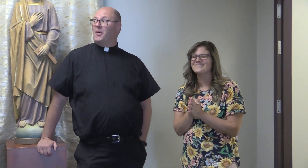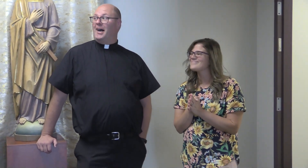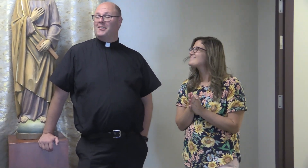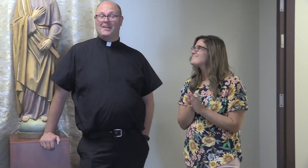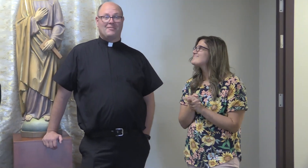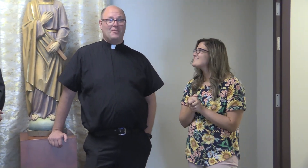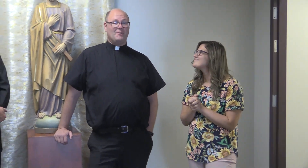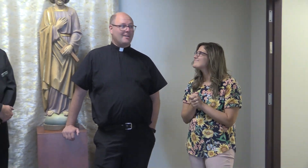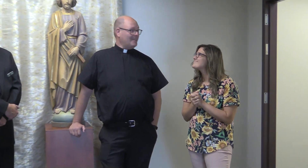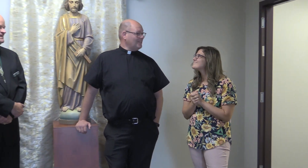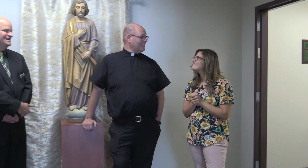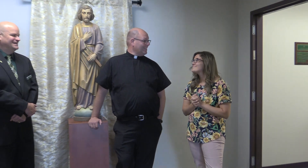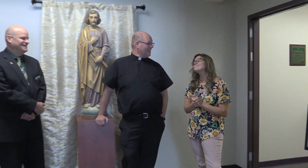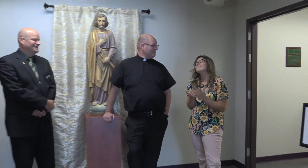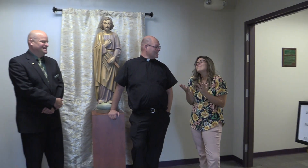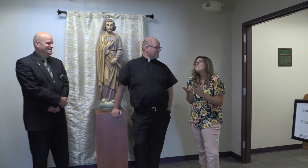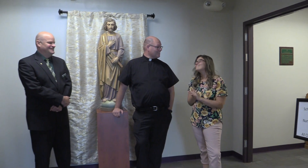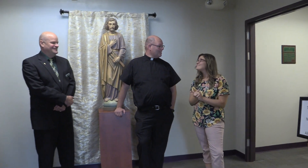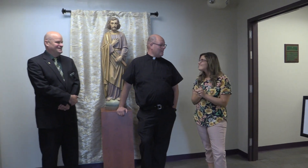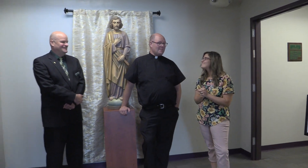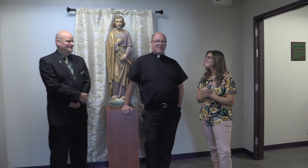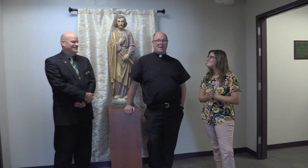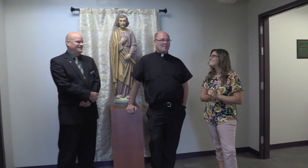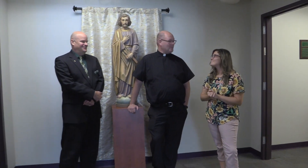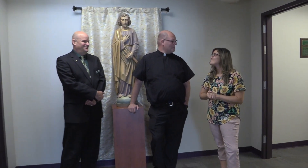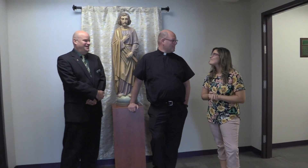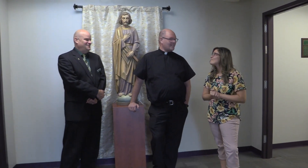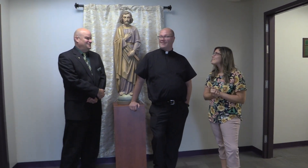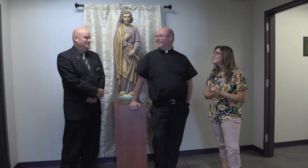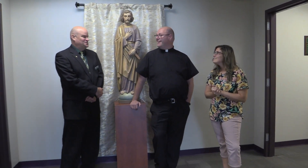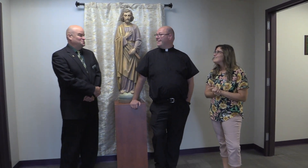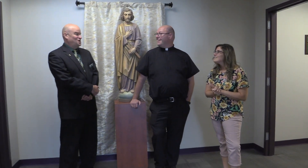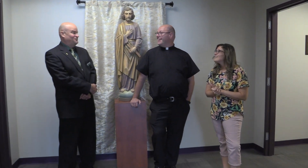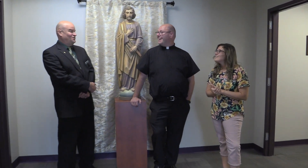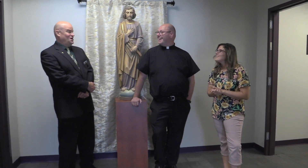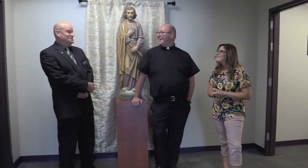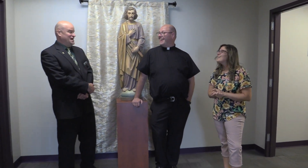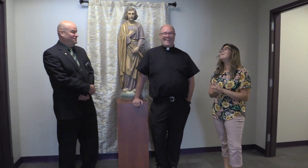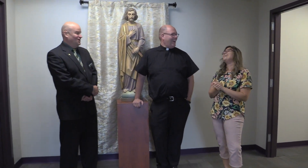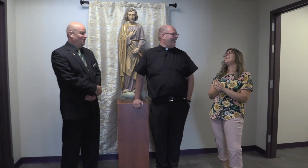Wow. If we would have known that that was going to make you happy, we would have... that screwdriver a long time ago.